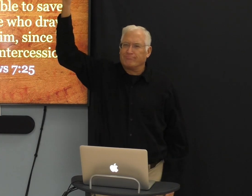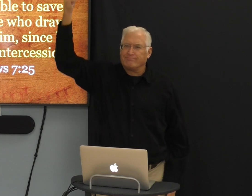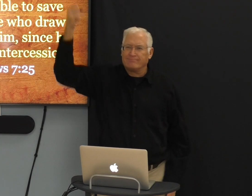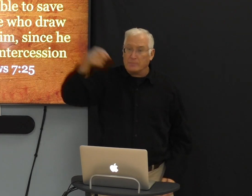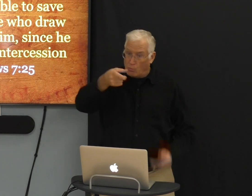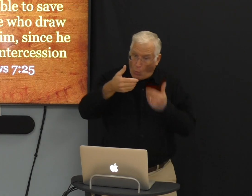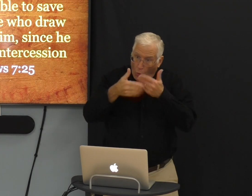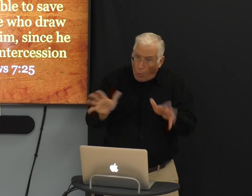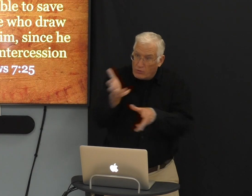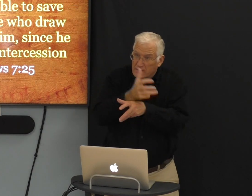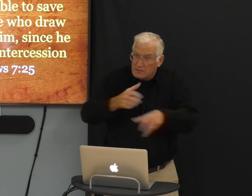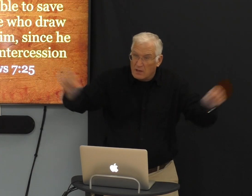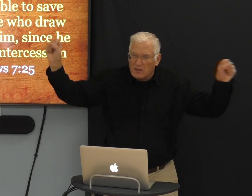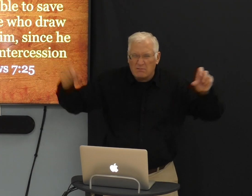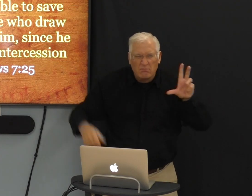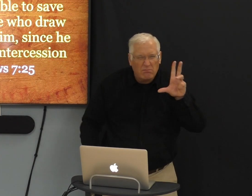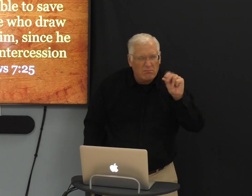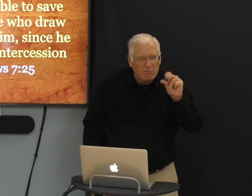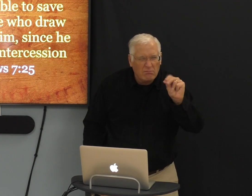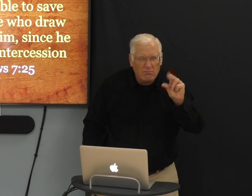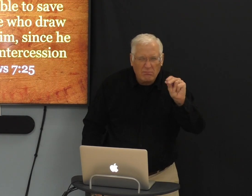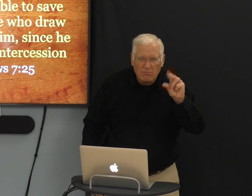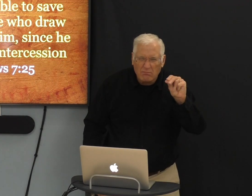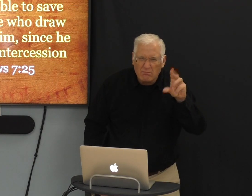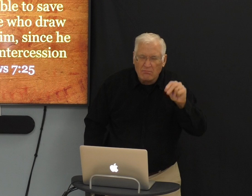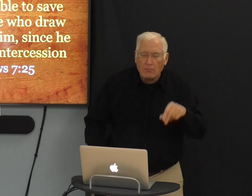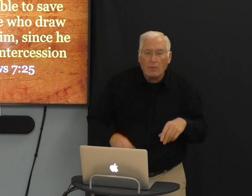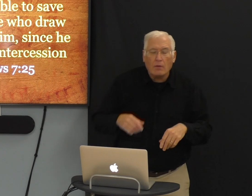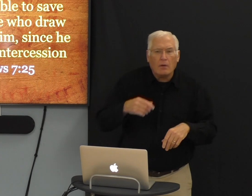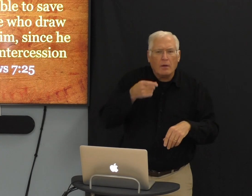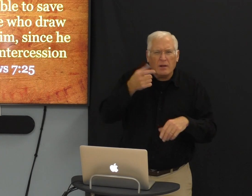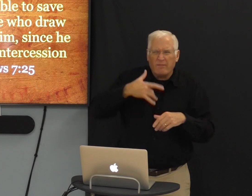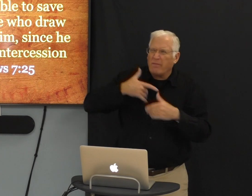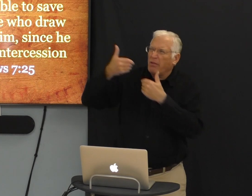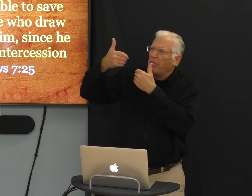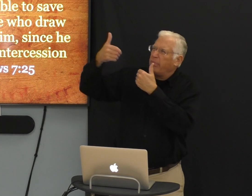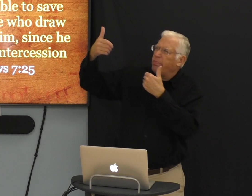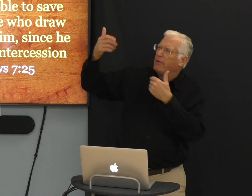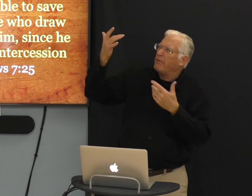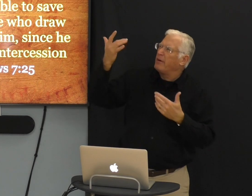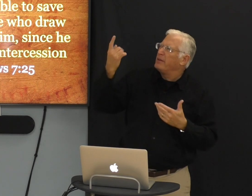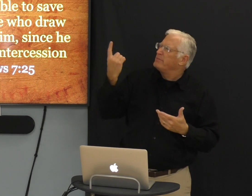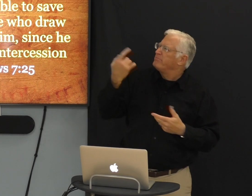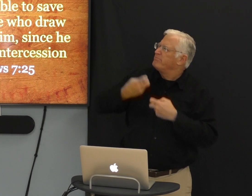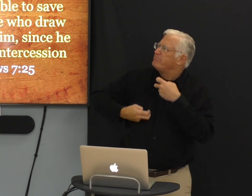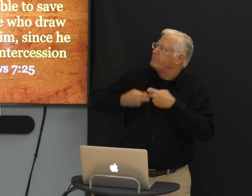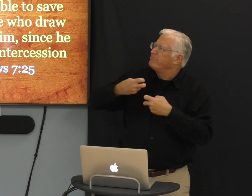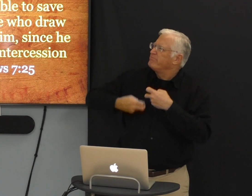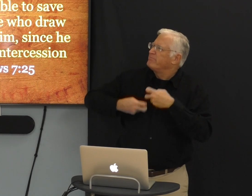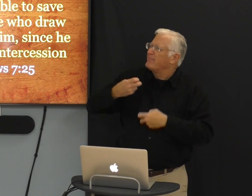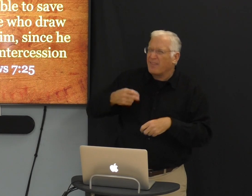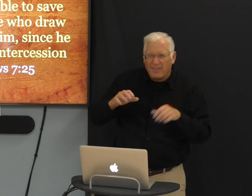He has already with the utmost draw near. So when we feel separated,